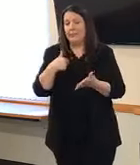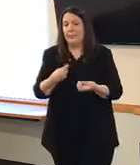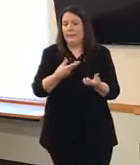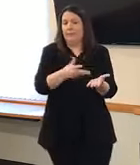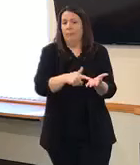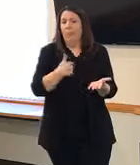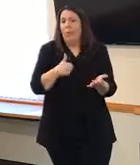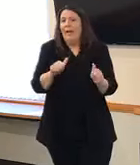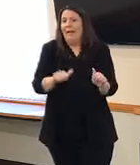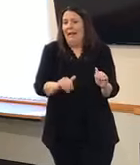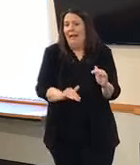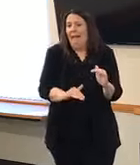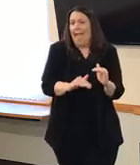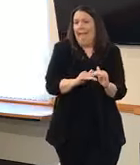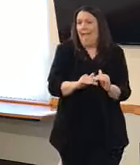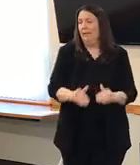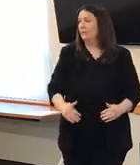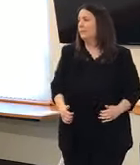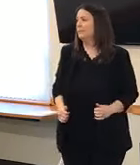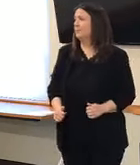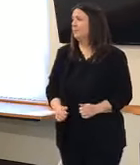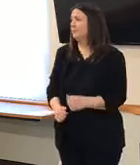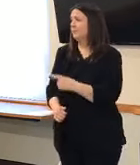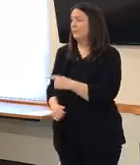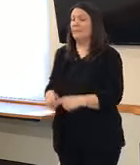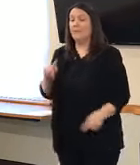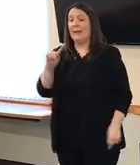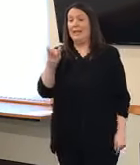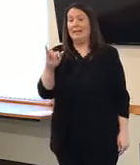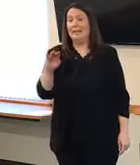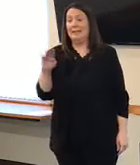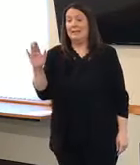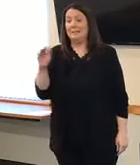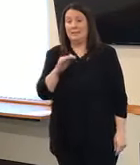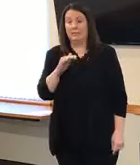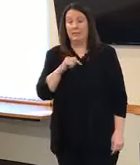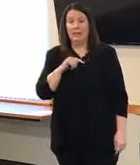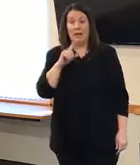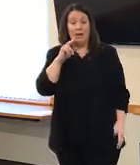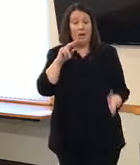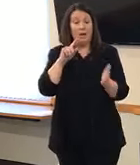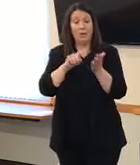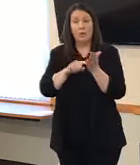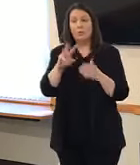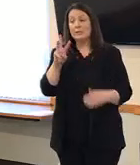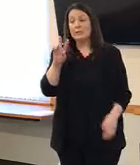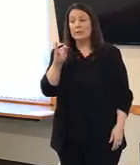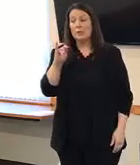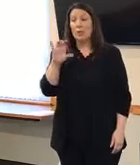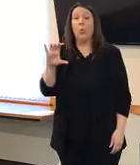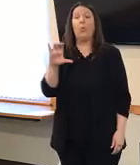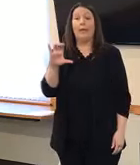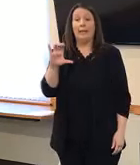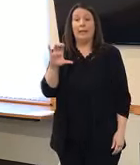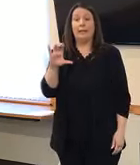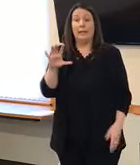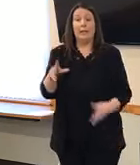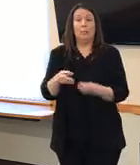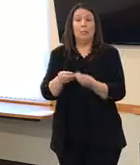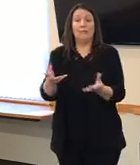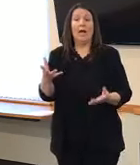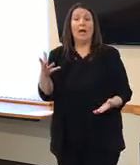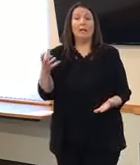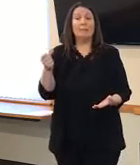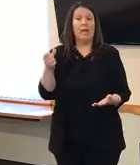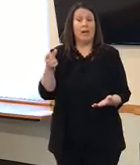And Monica, understand a waiver recently went to affect people on the WIC program regarding milk. I was wondering if you could talk a little bit about what that